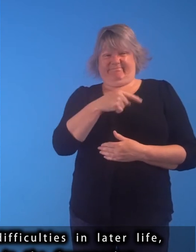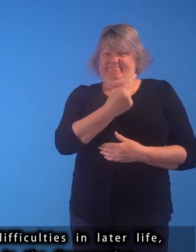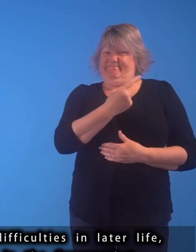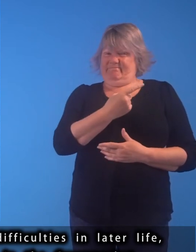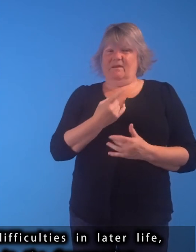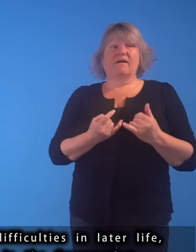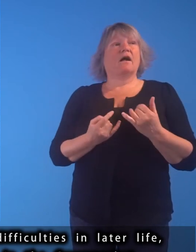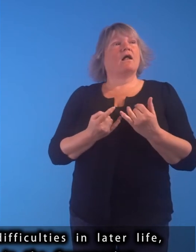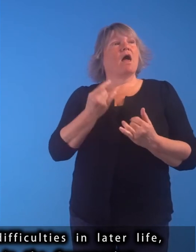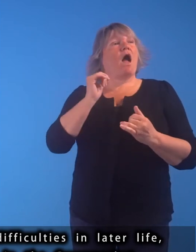market.